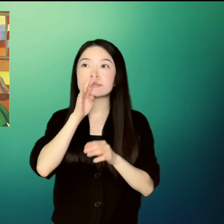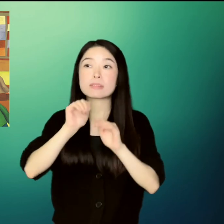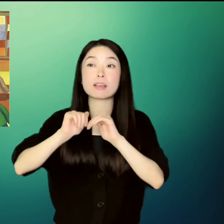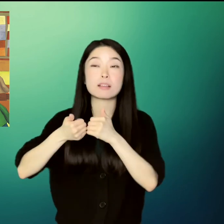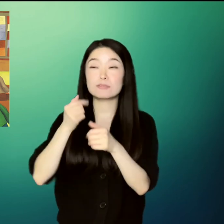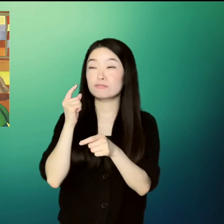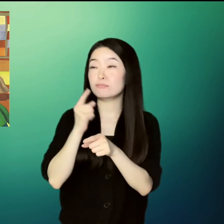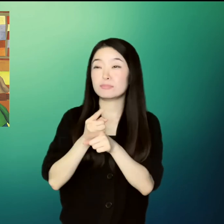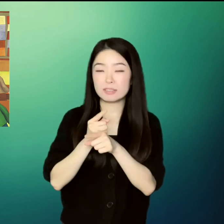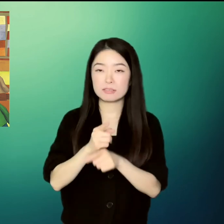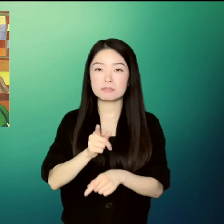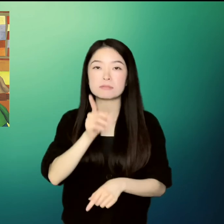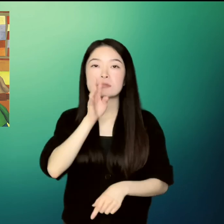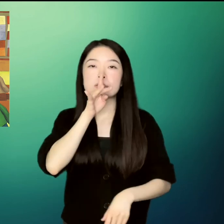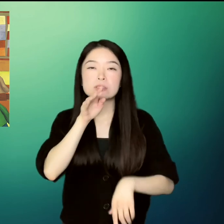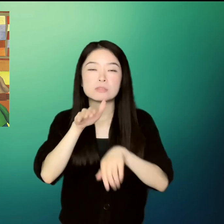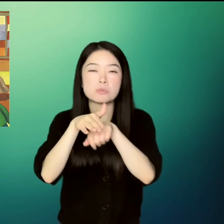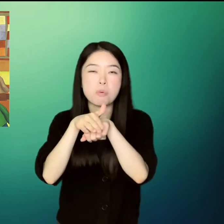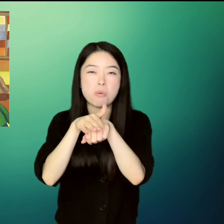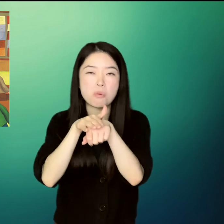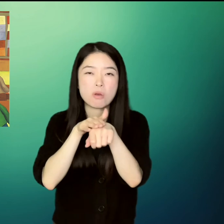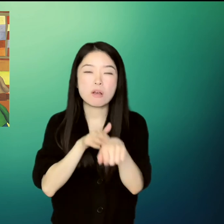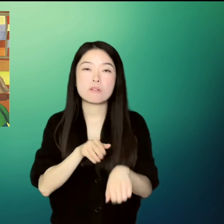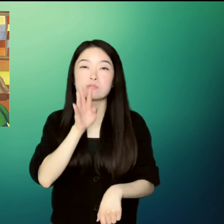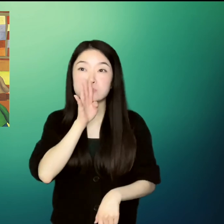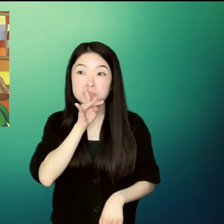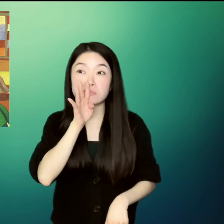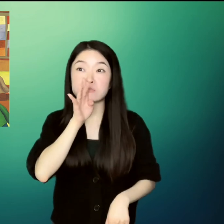Soon, the kids began to say it better.